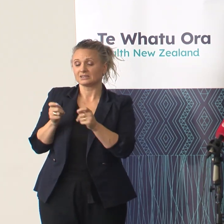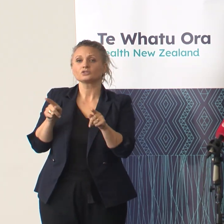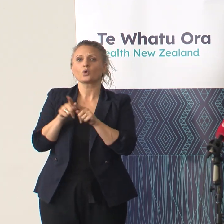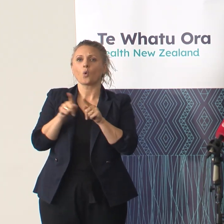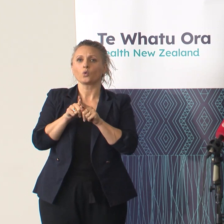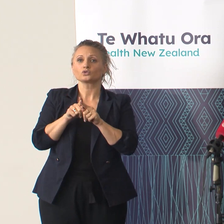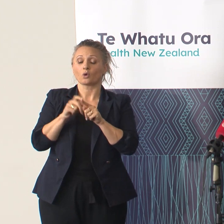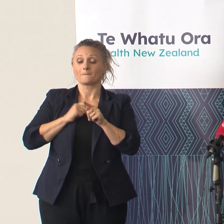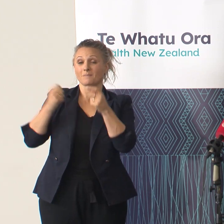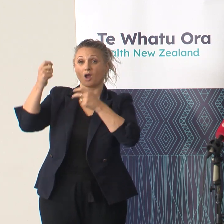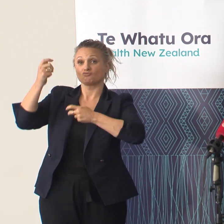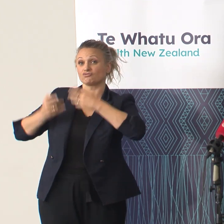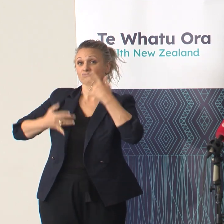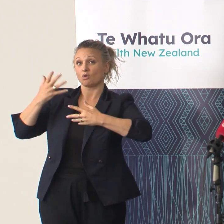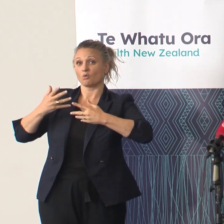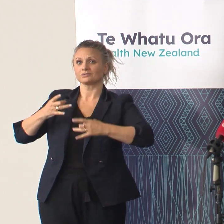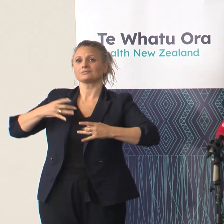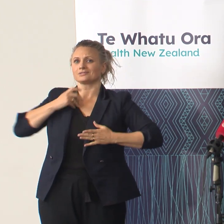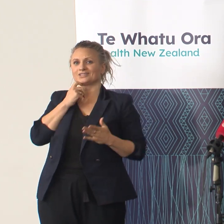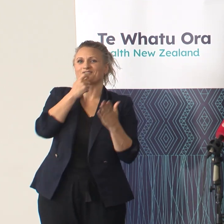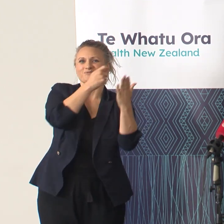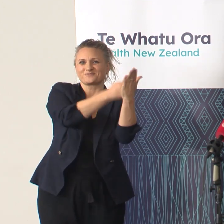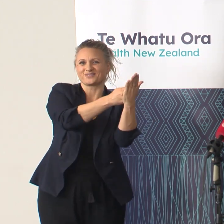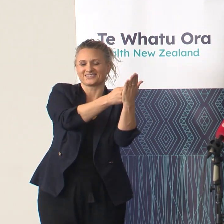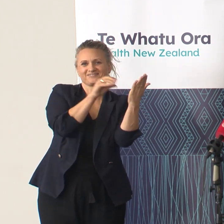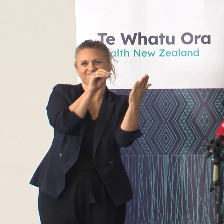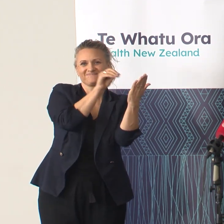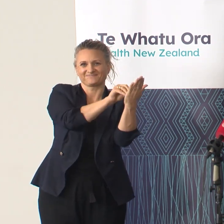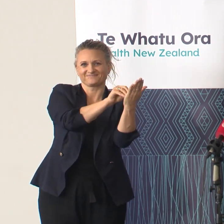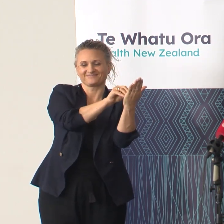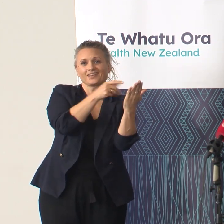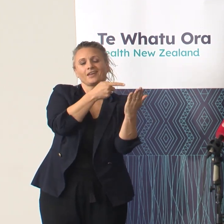It's these basic health measures which have served us well to date.